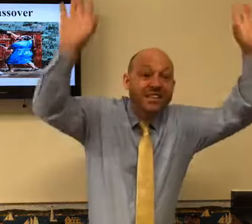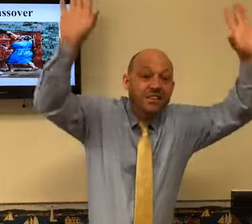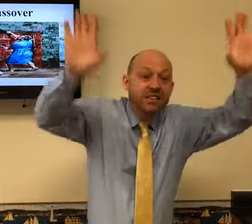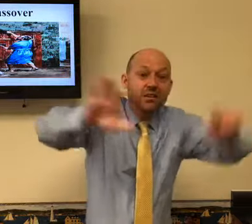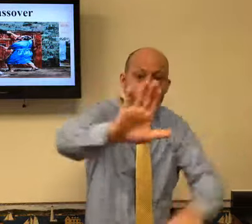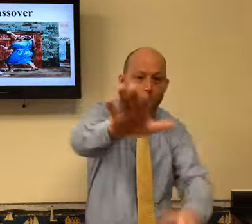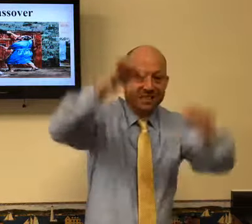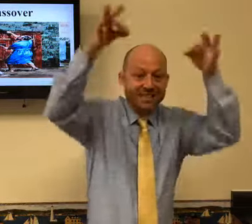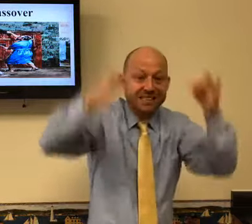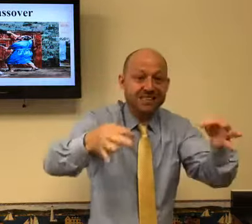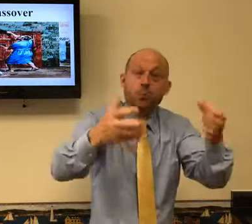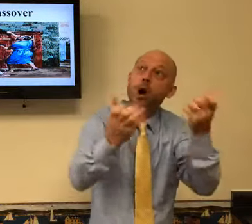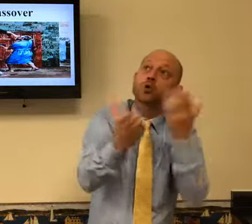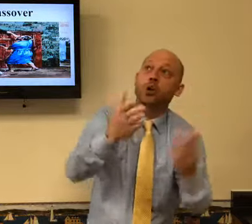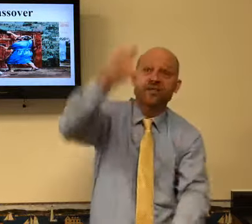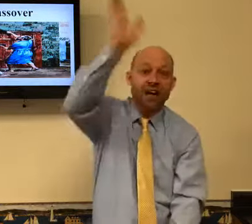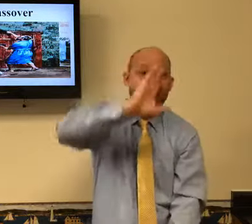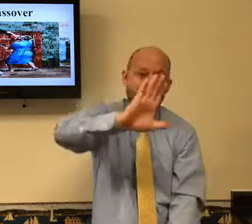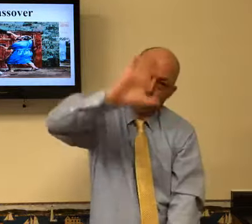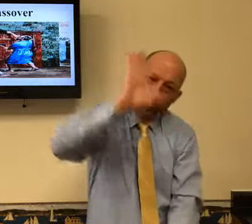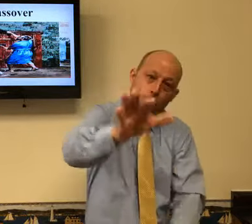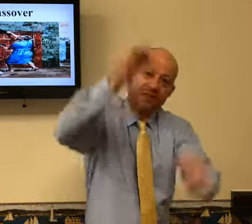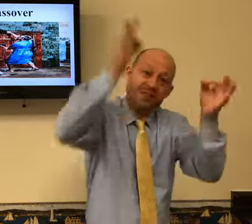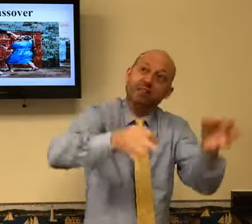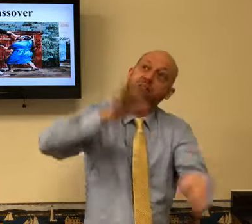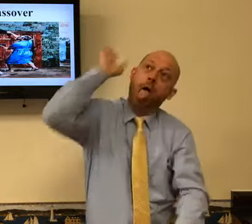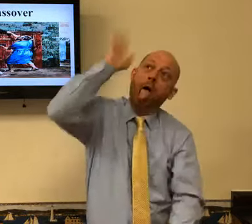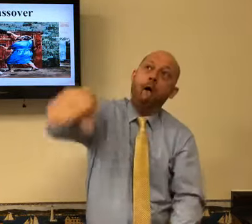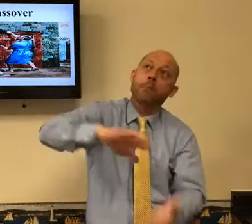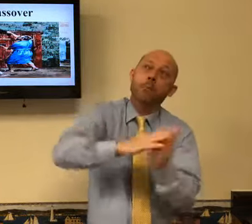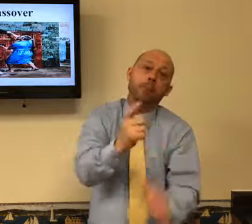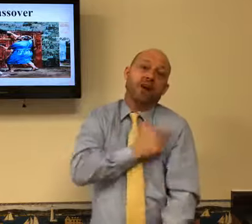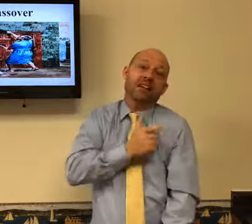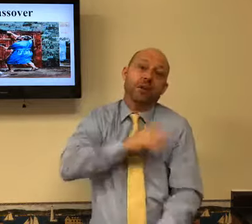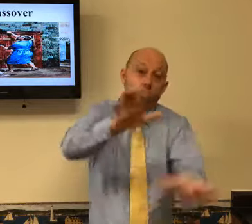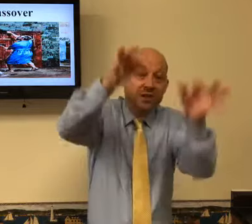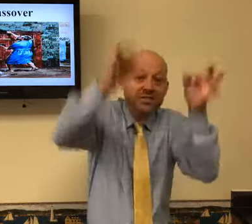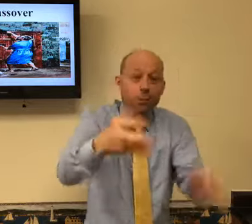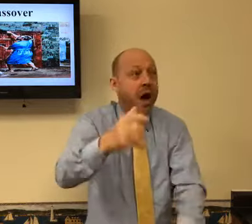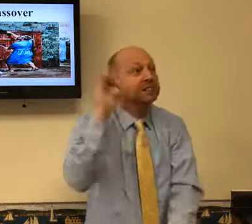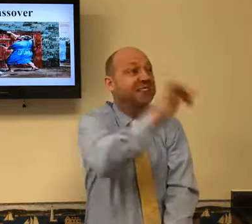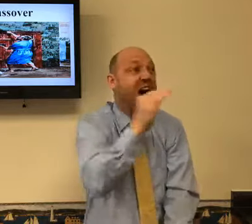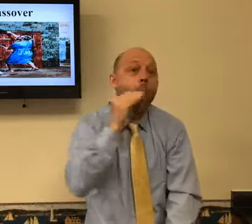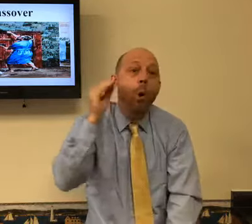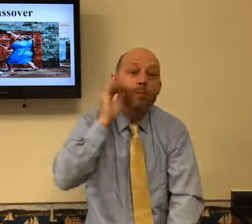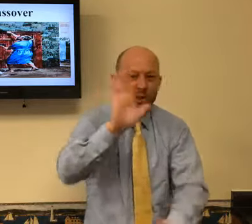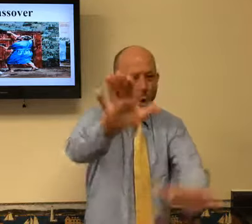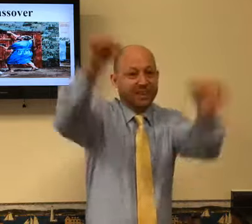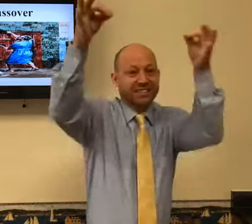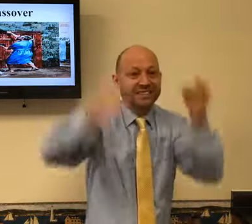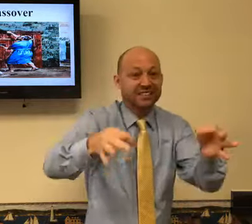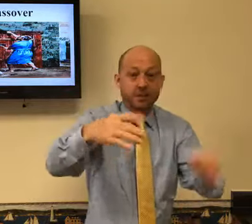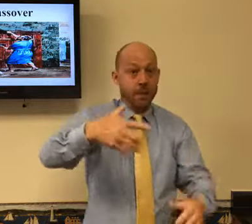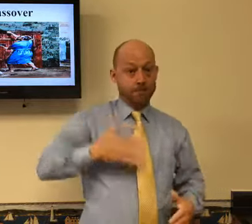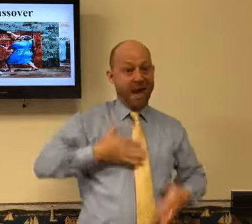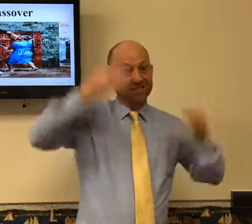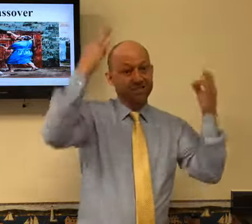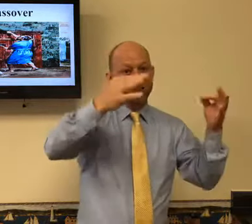that promise. He loves you when you decide to accept him and serve him forever. He's yours. Maybe you accept him and then you